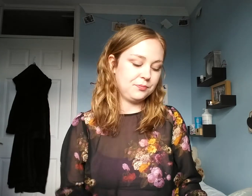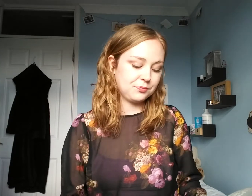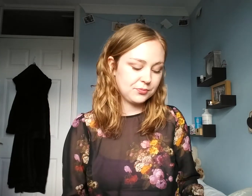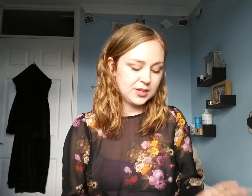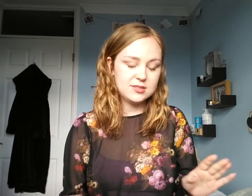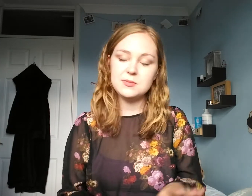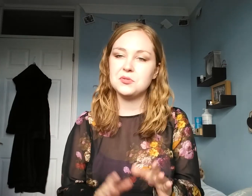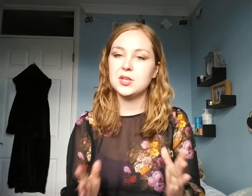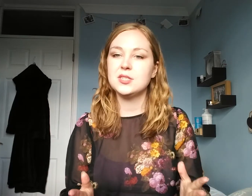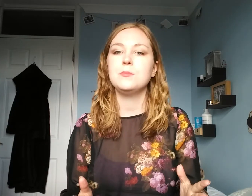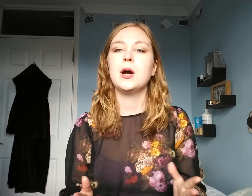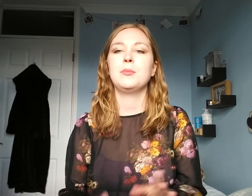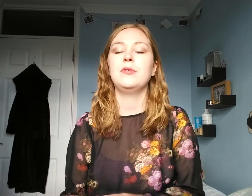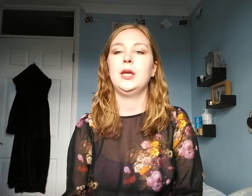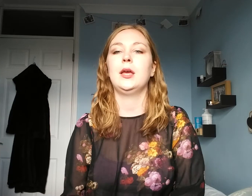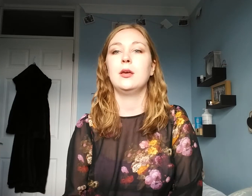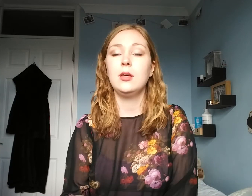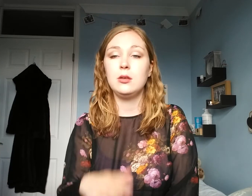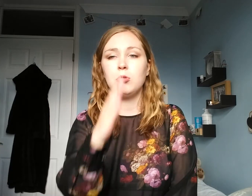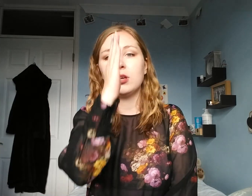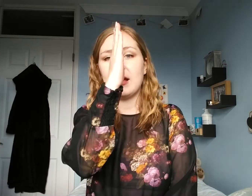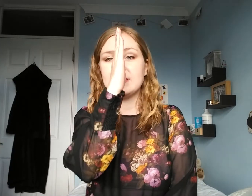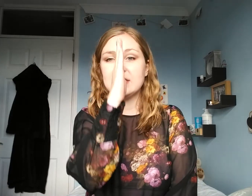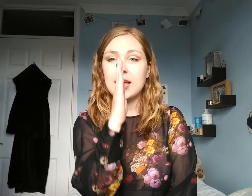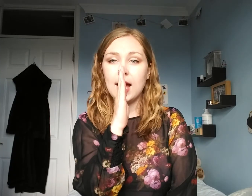So, some different things you might be feeling. We could have sad.